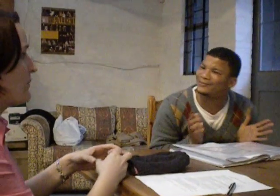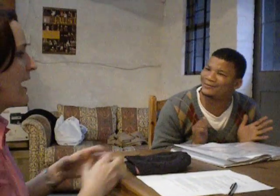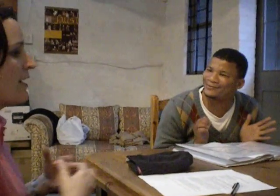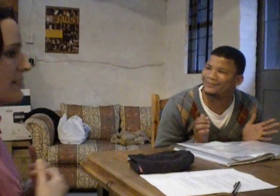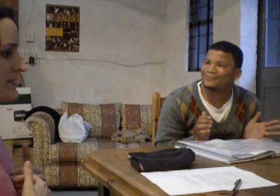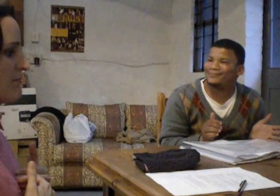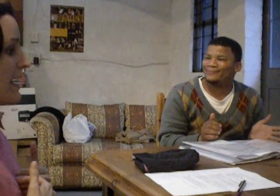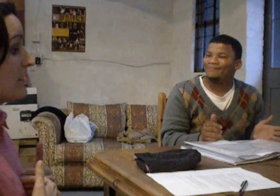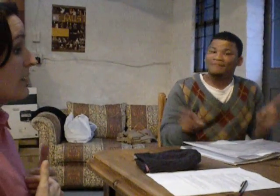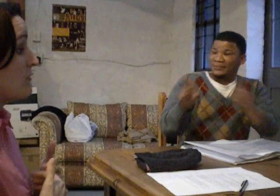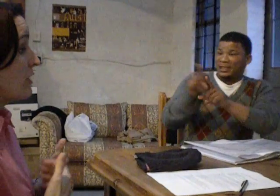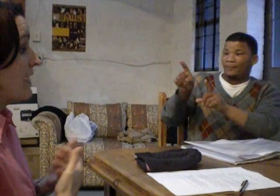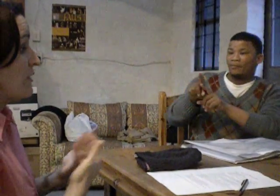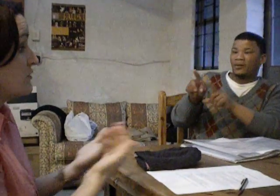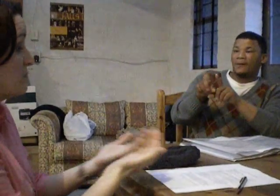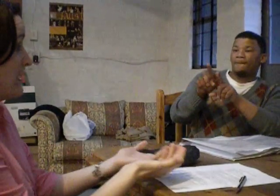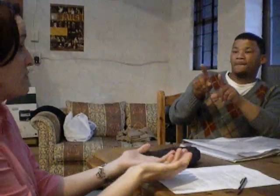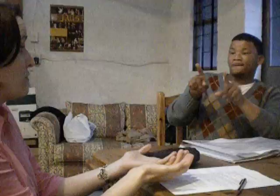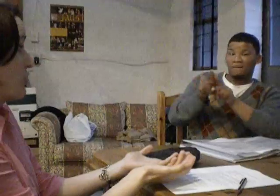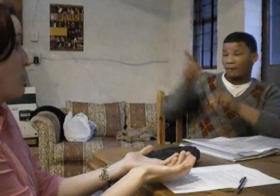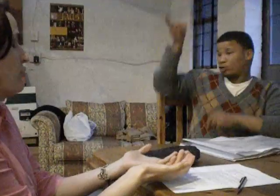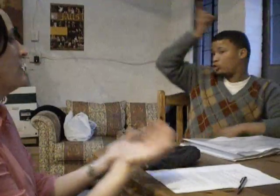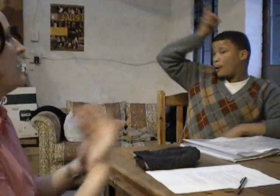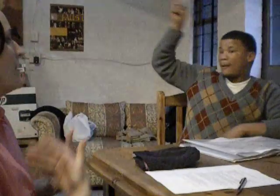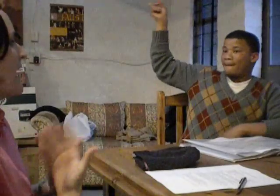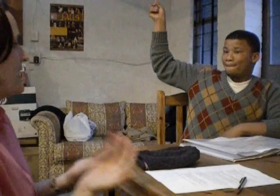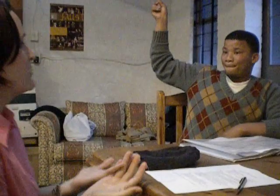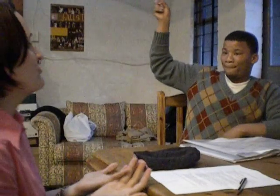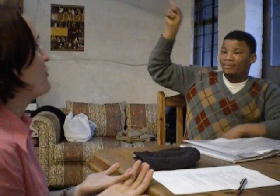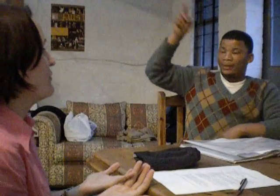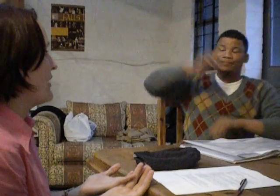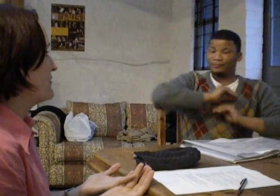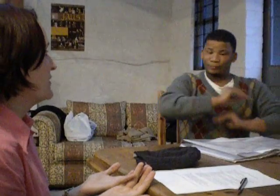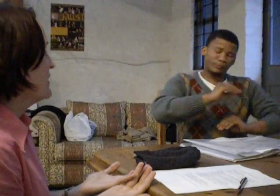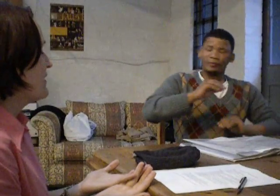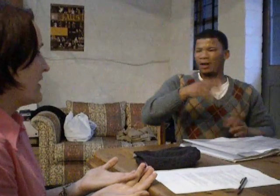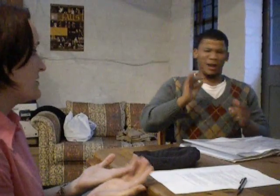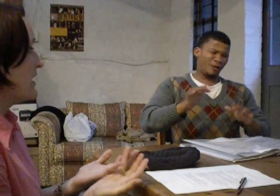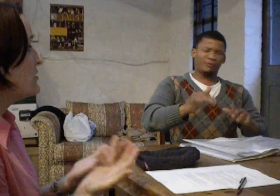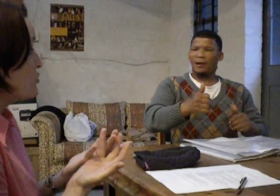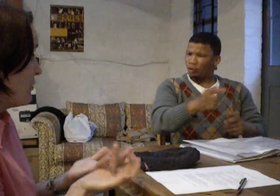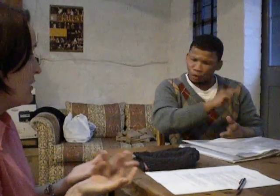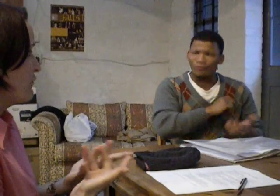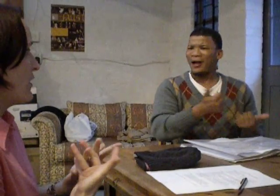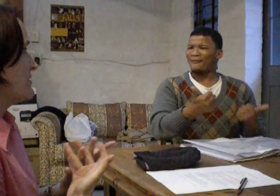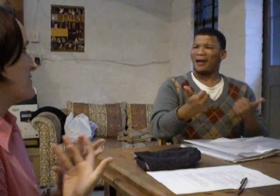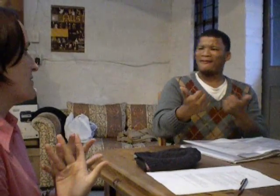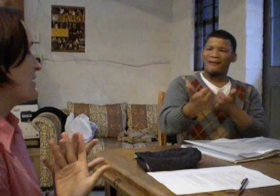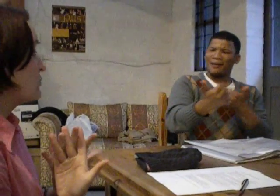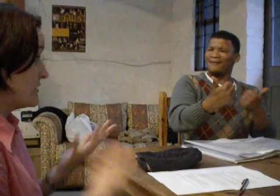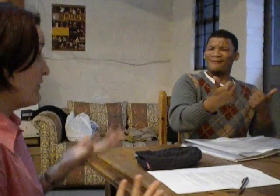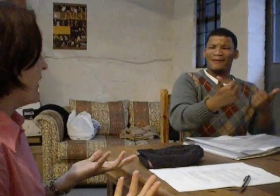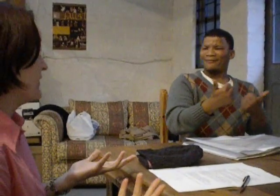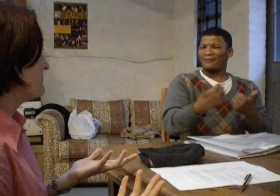where I, as a man, am not allowed to speak to a girl, then I need to know that. In Germany, for instance, it was fine,